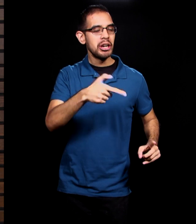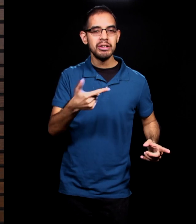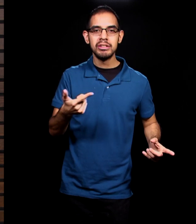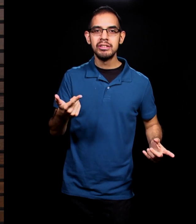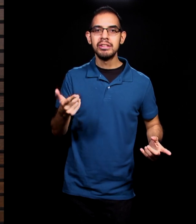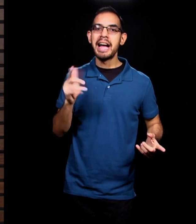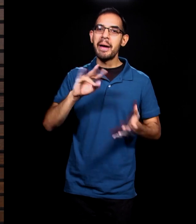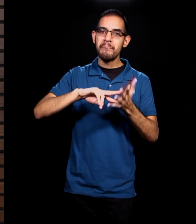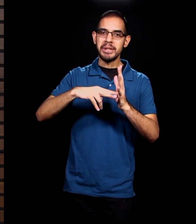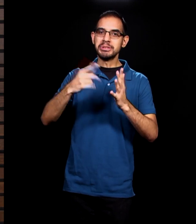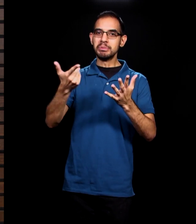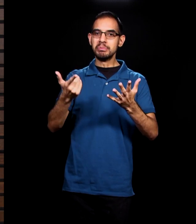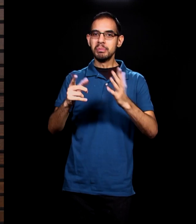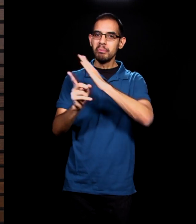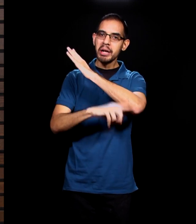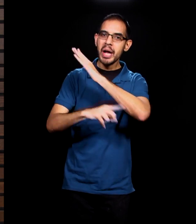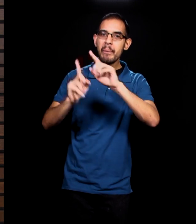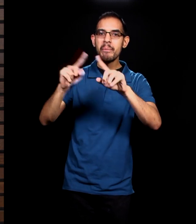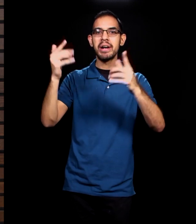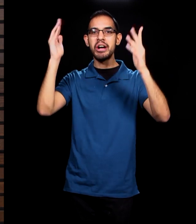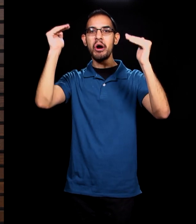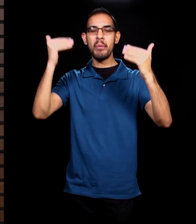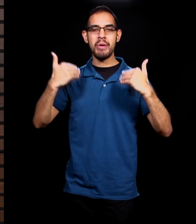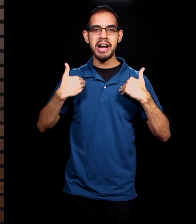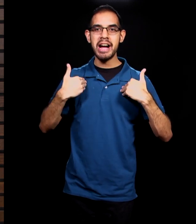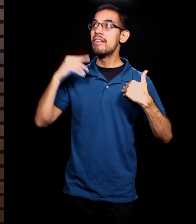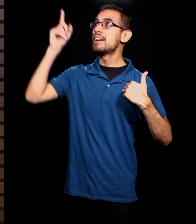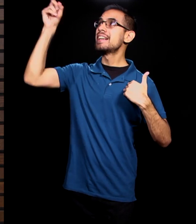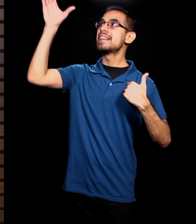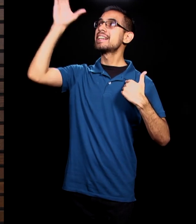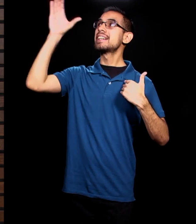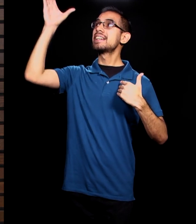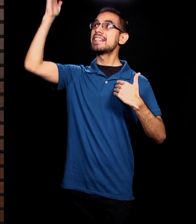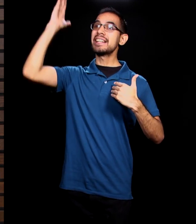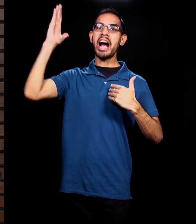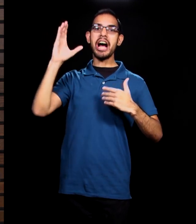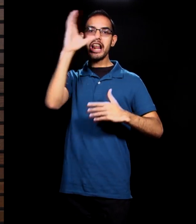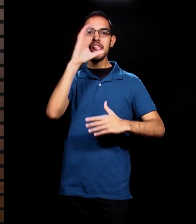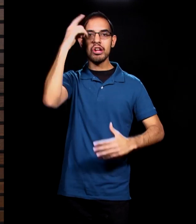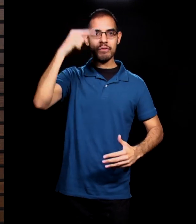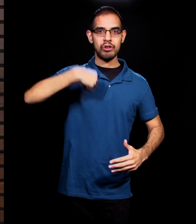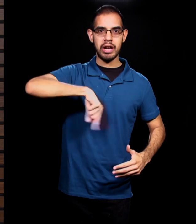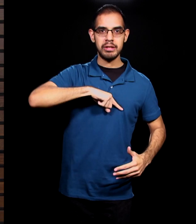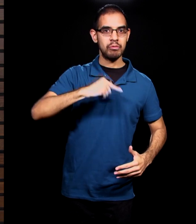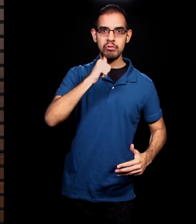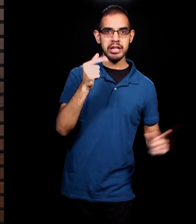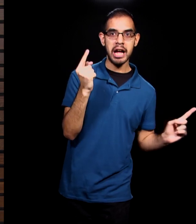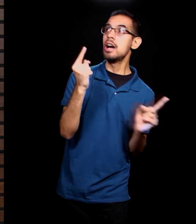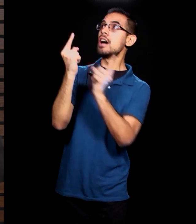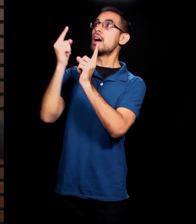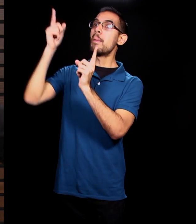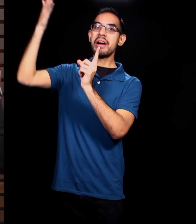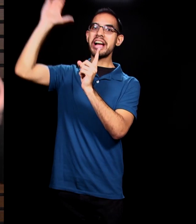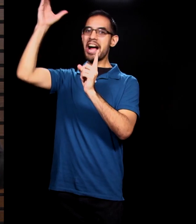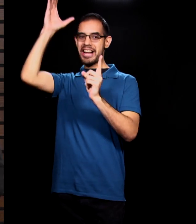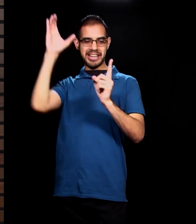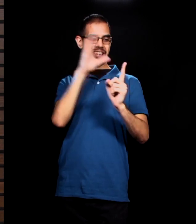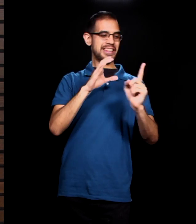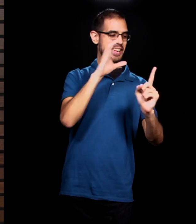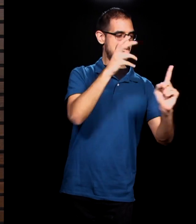after us. We do not come after him. He seeks us. And here's the hope in the dreadful situation. God didn't throw his hands up in the air and say, I'm done with these